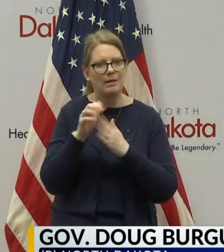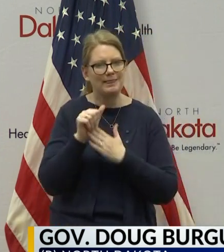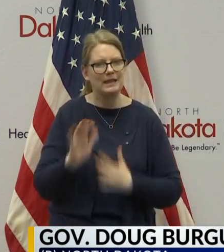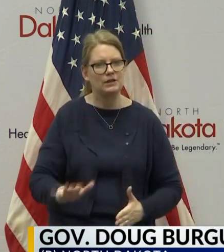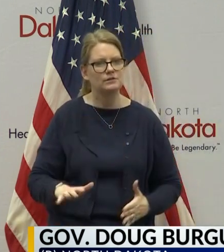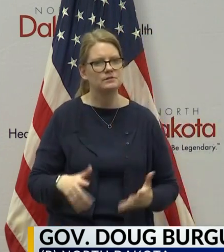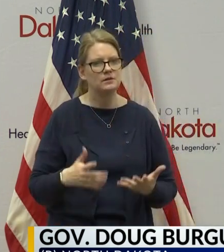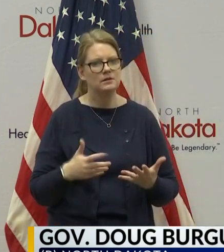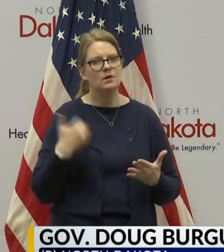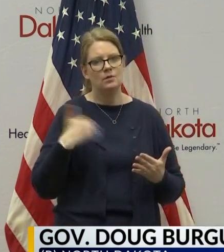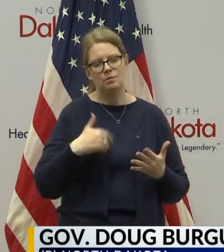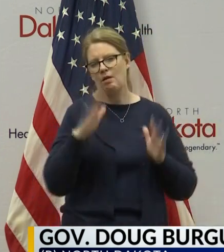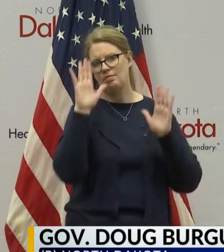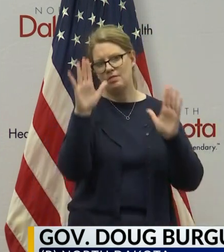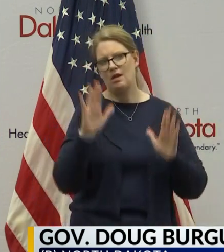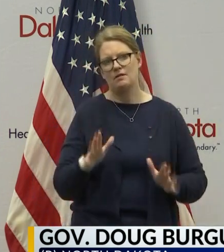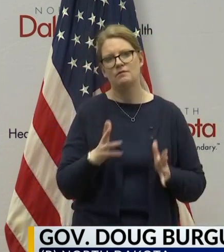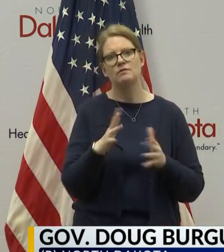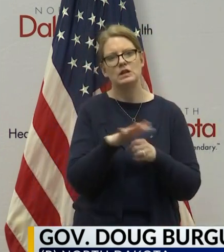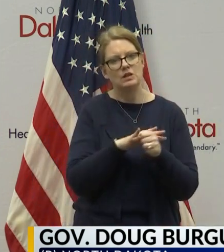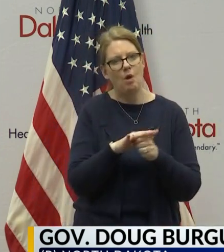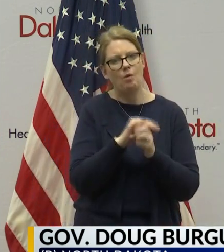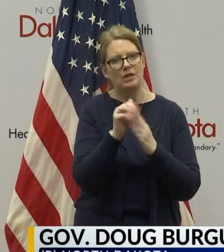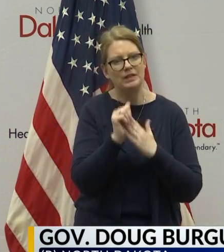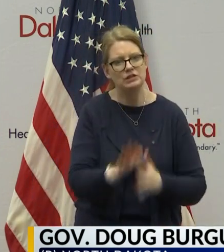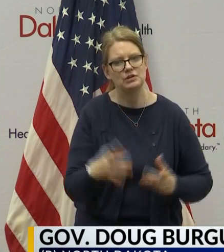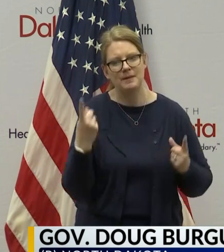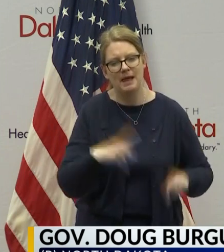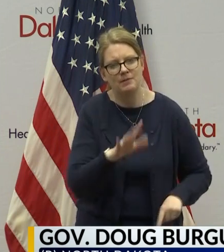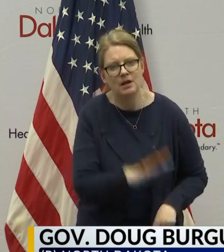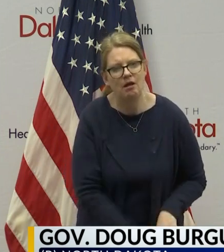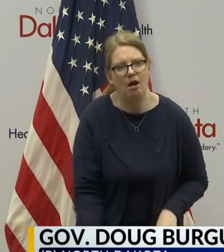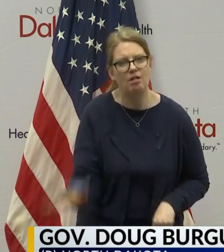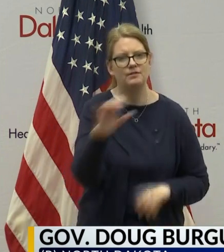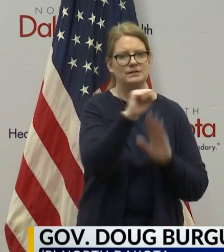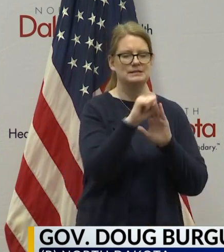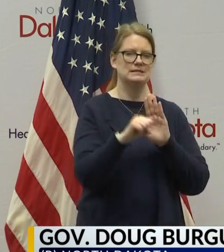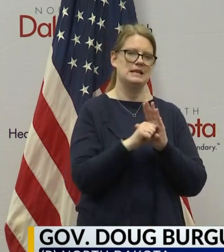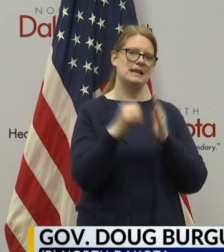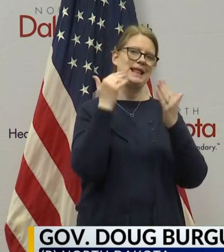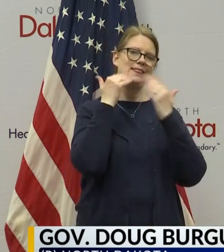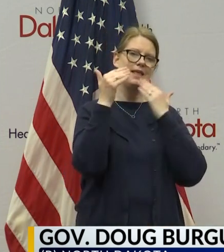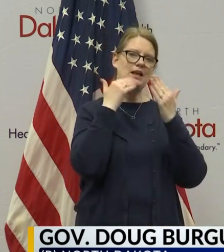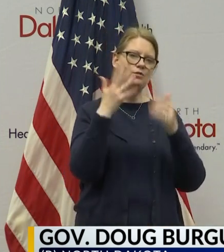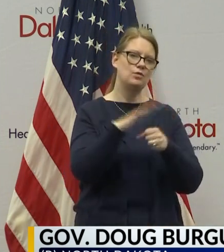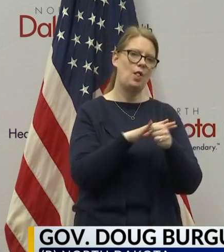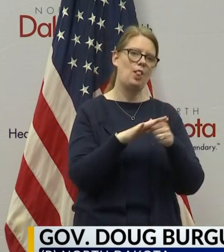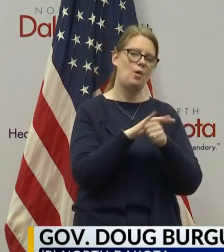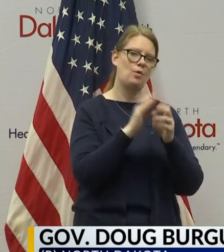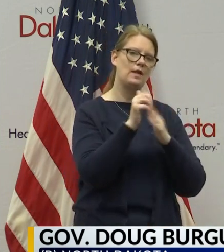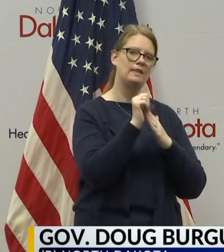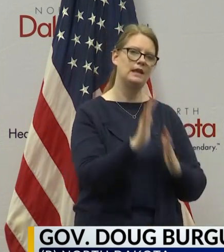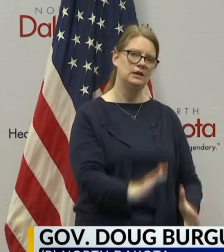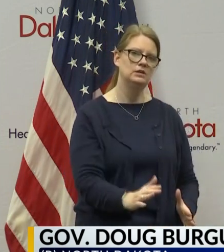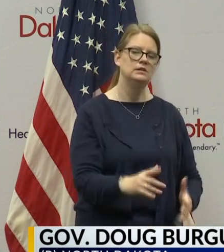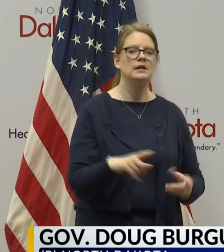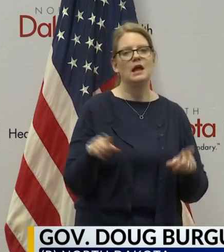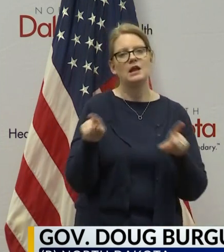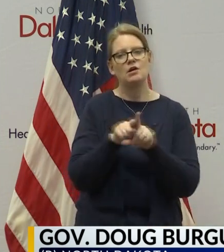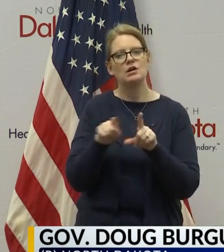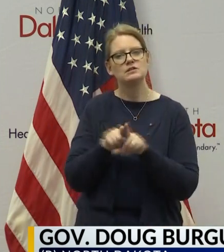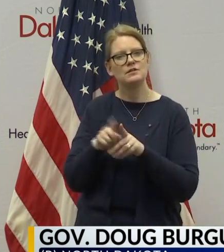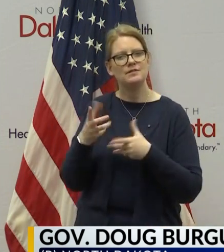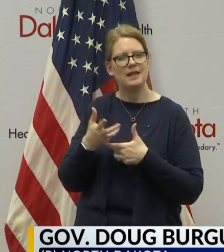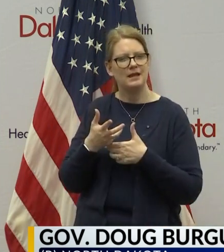and again a lot of great local leadership that's going on around the state. Thank you to all the local leaders and for the faith-based leaders.